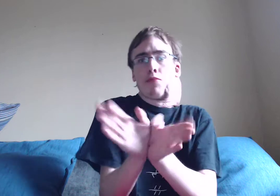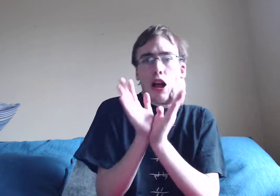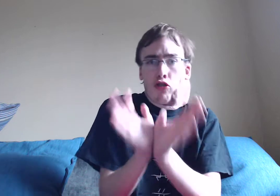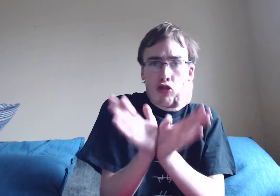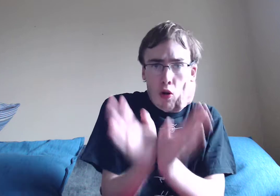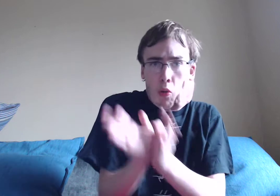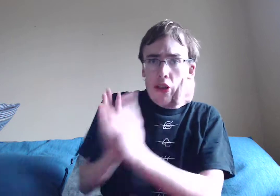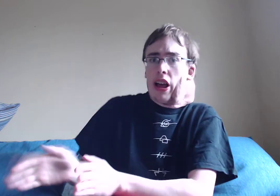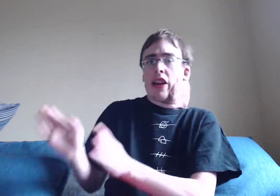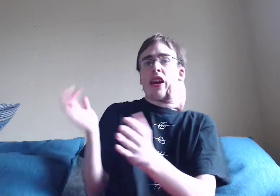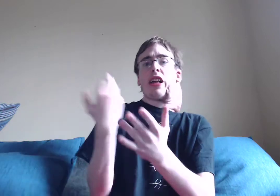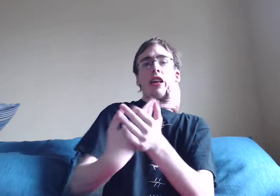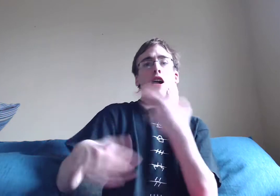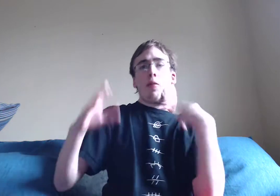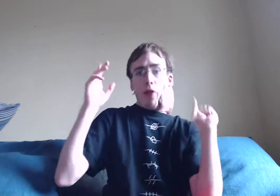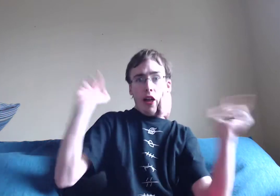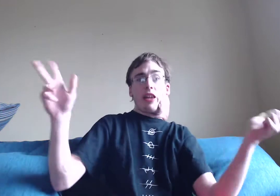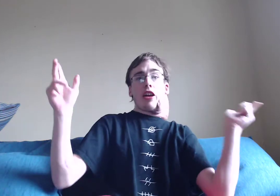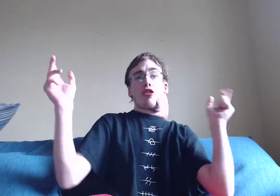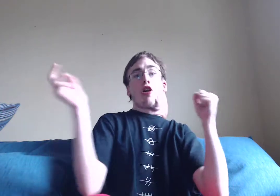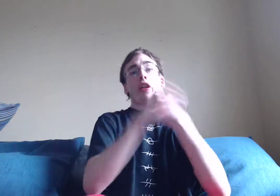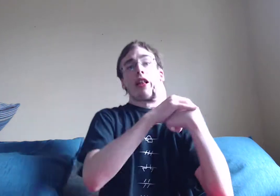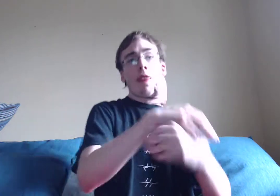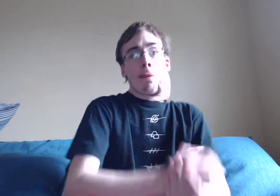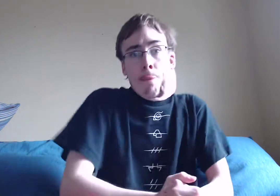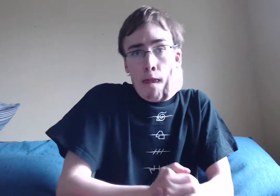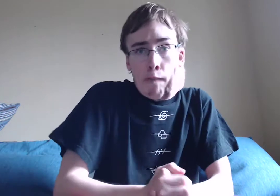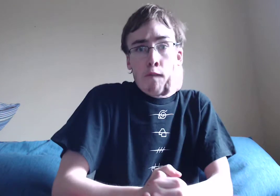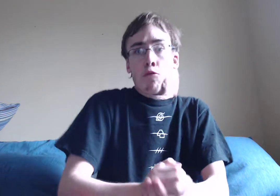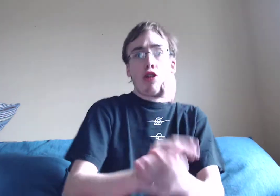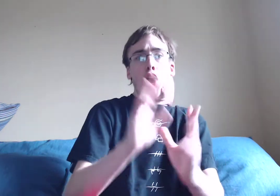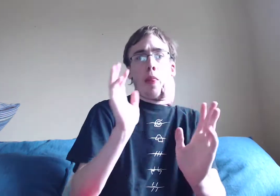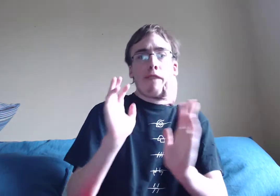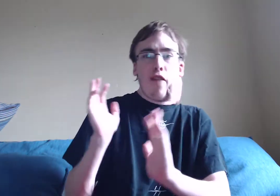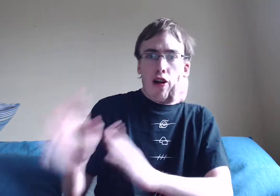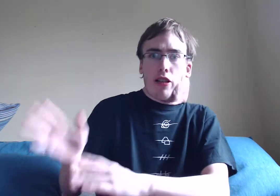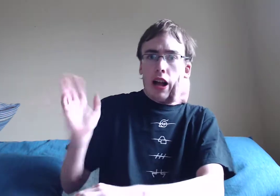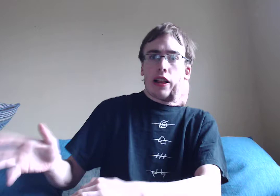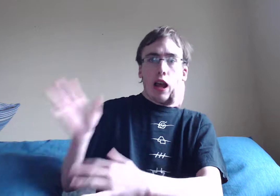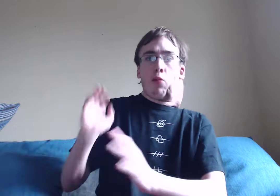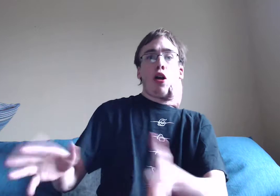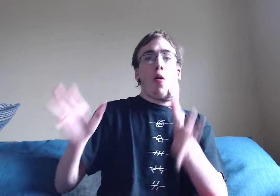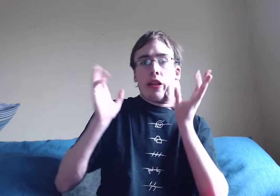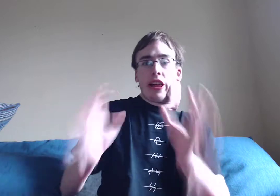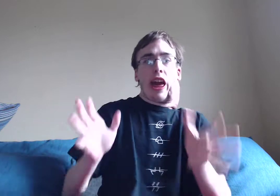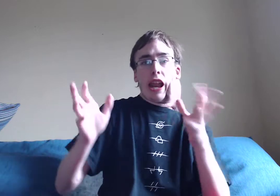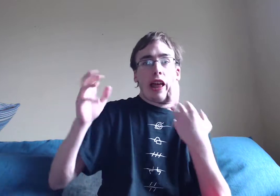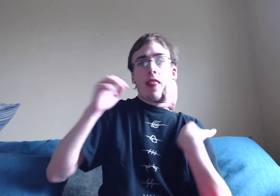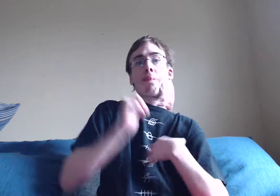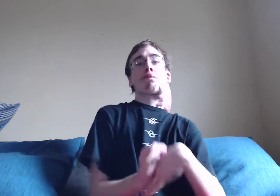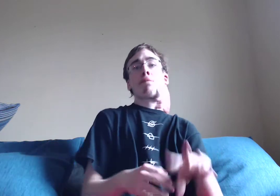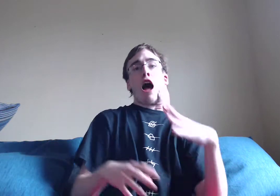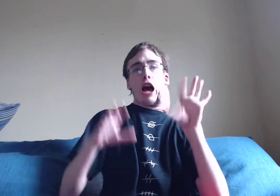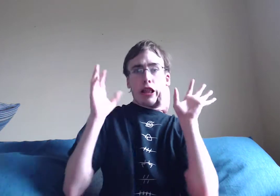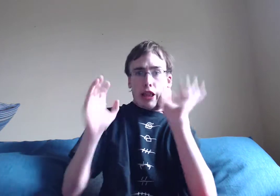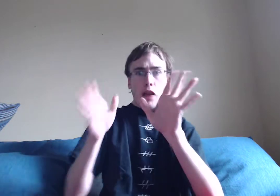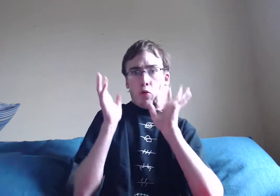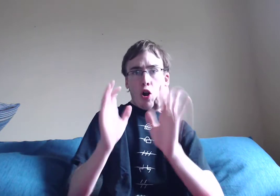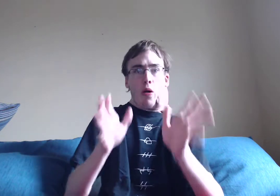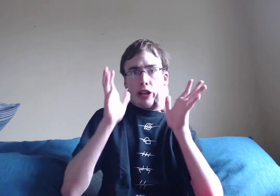not sure what day yet, but let's get started. So the first thing I think we're going to get is, I think we're going to